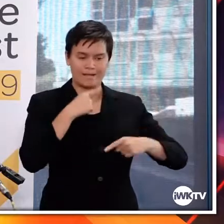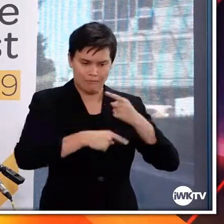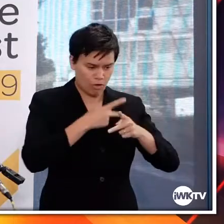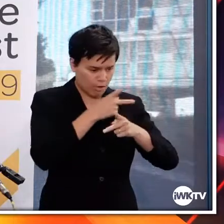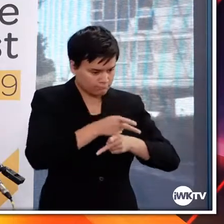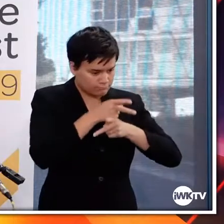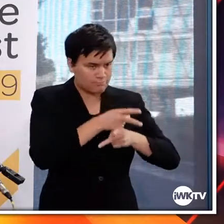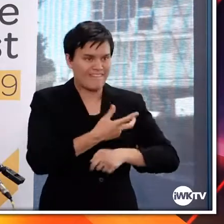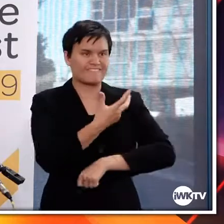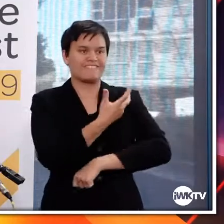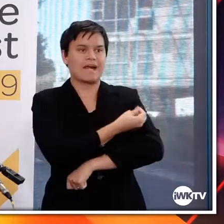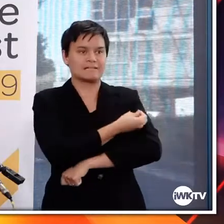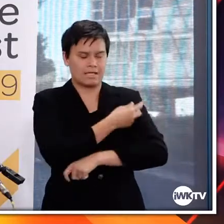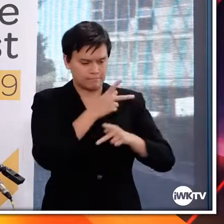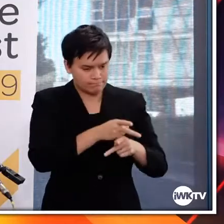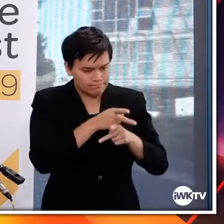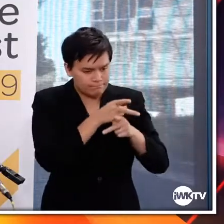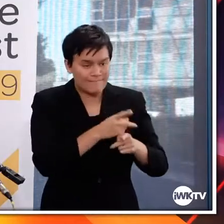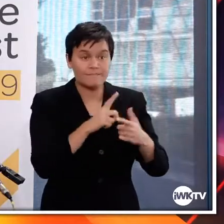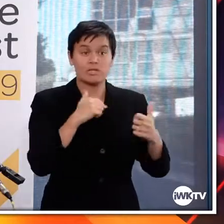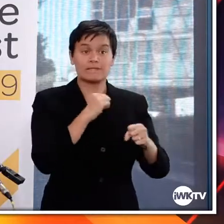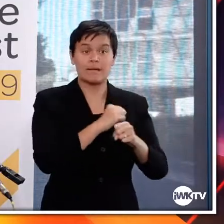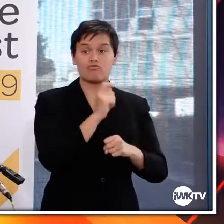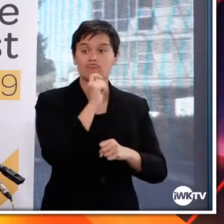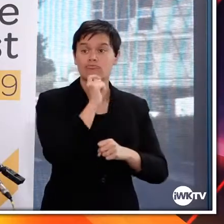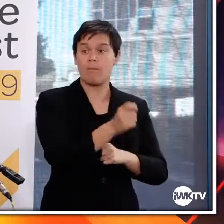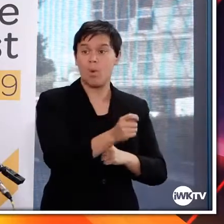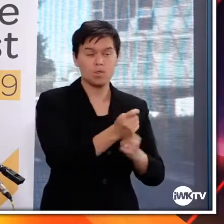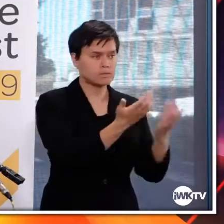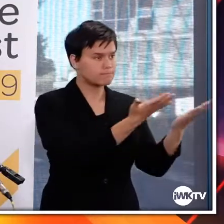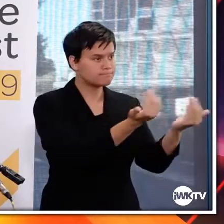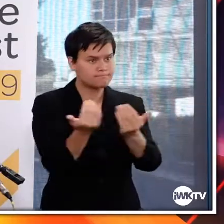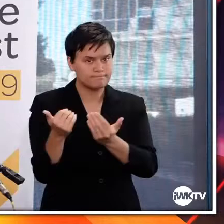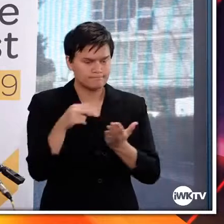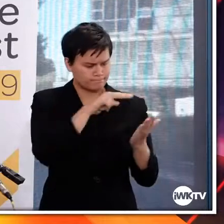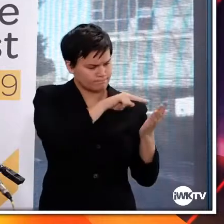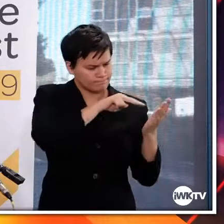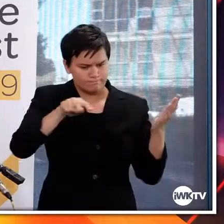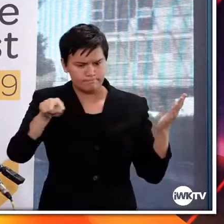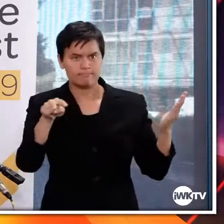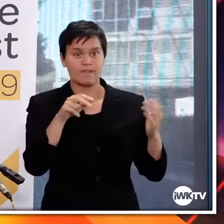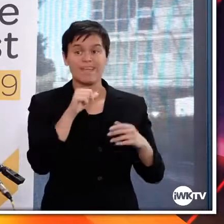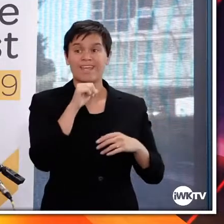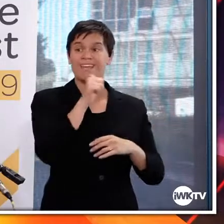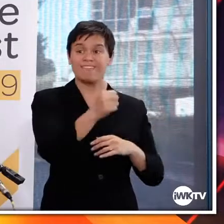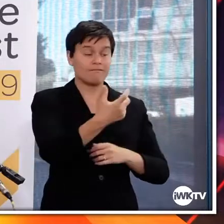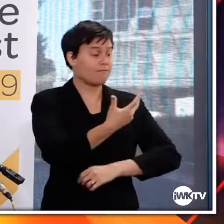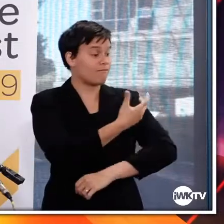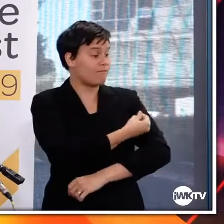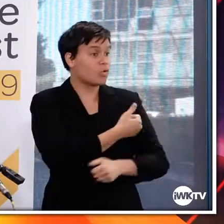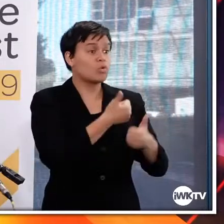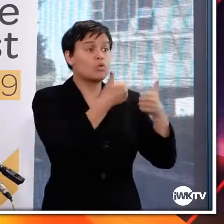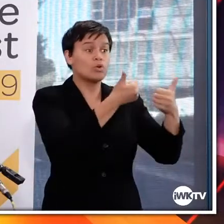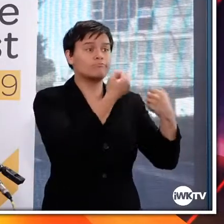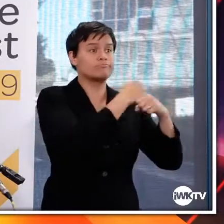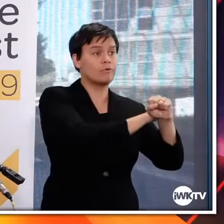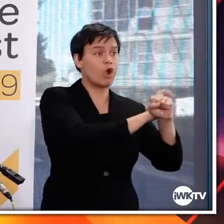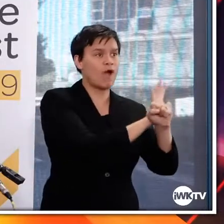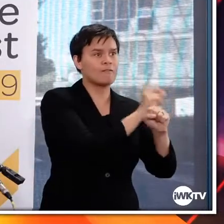vaccine, such as analysing reports, collecting reports of possible side effects, as we do for all.